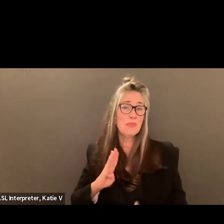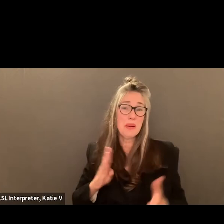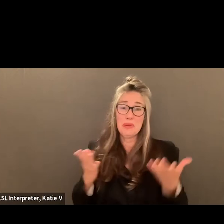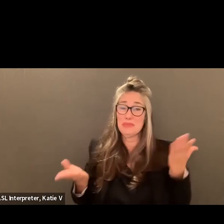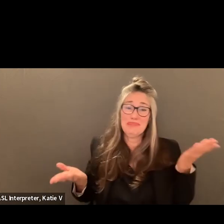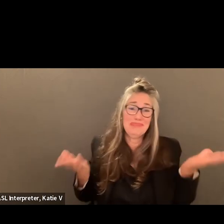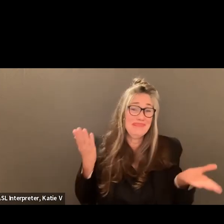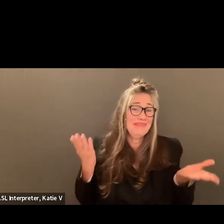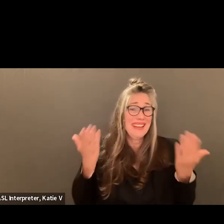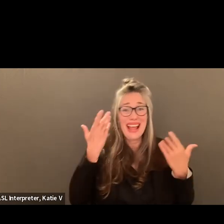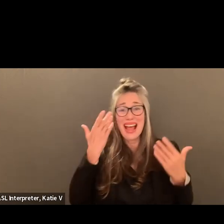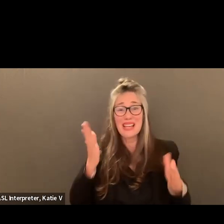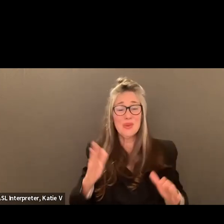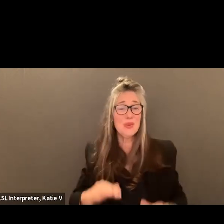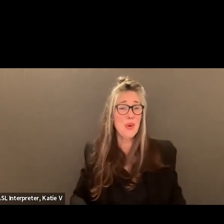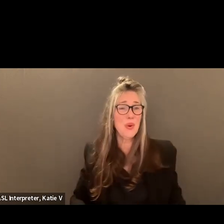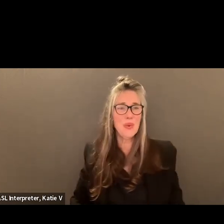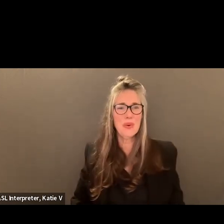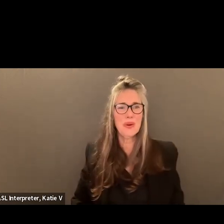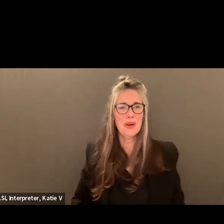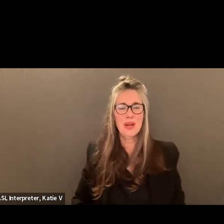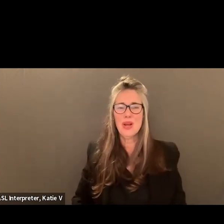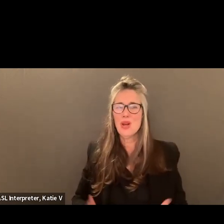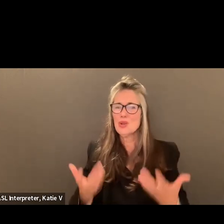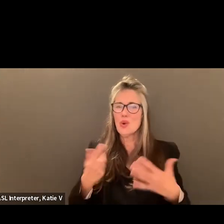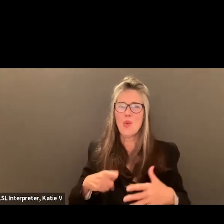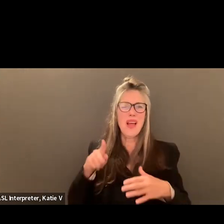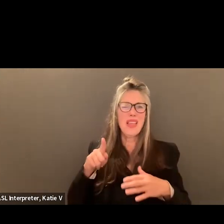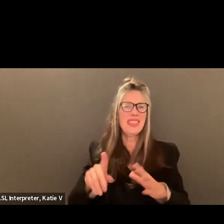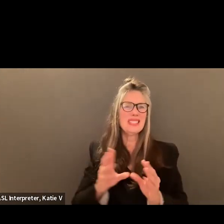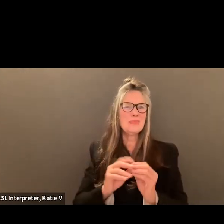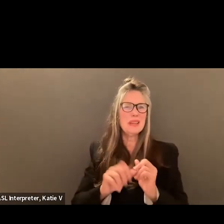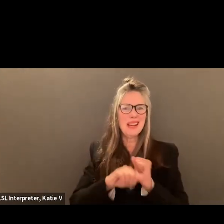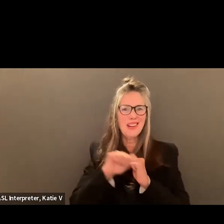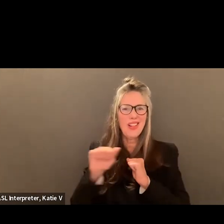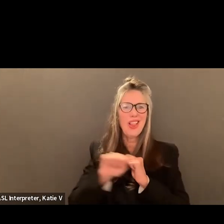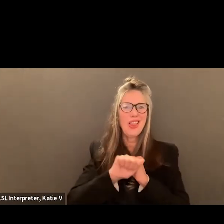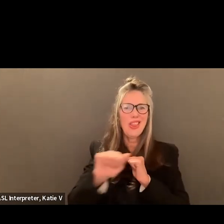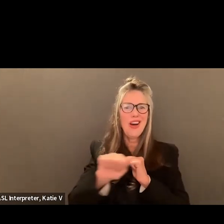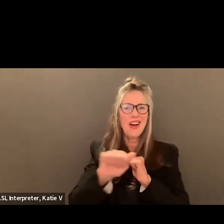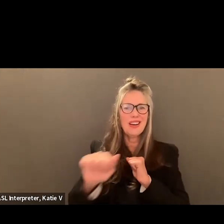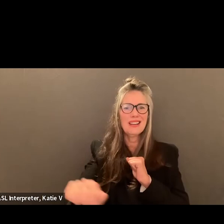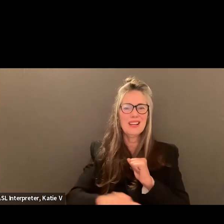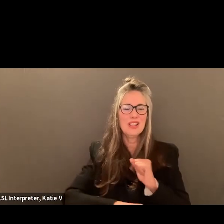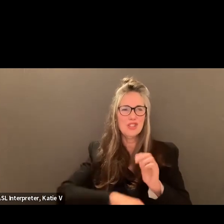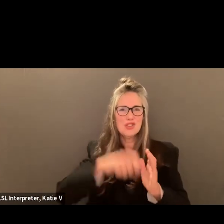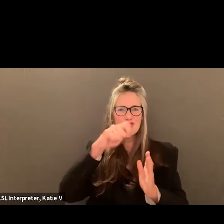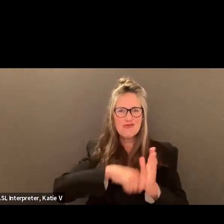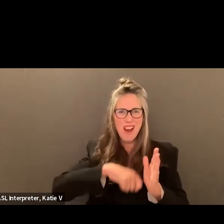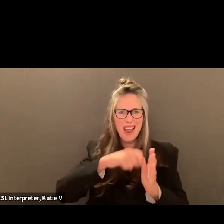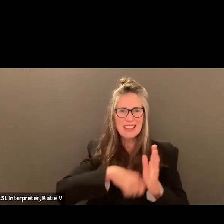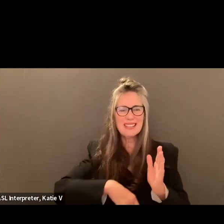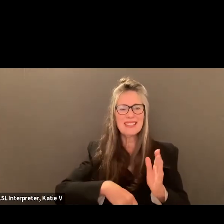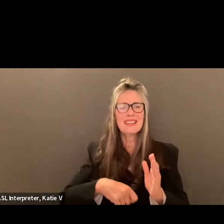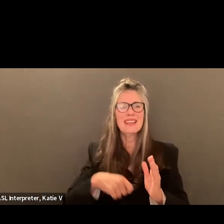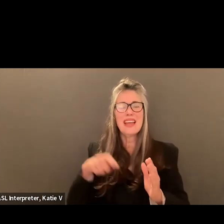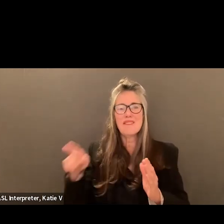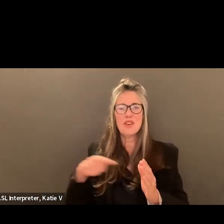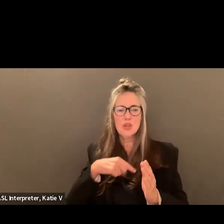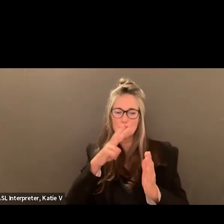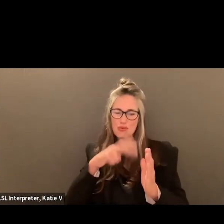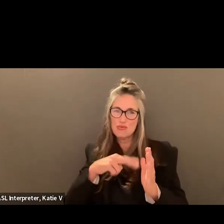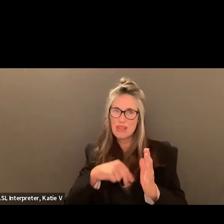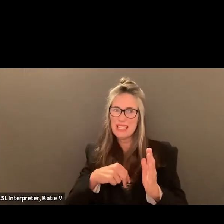don't know that we run the risk of making this very long to both write and also for you all to review.